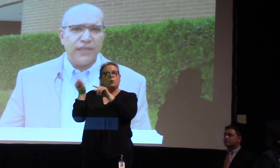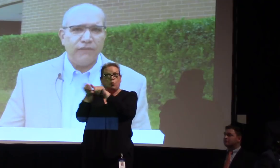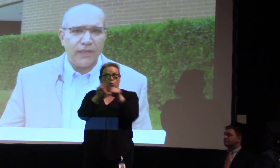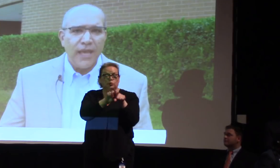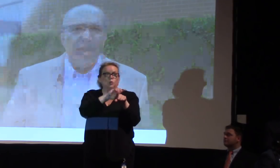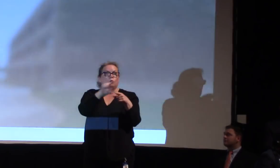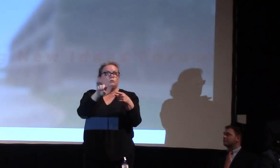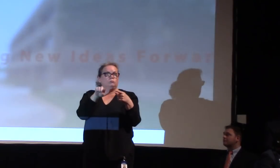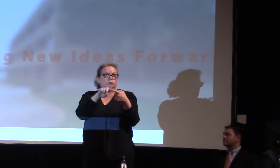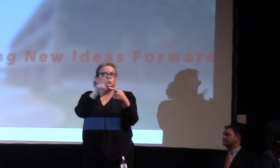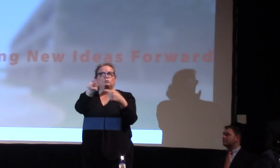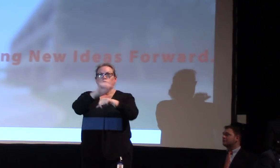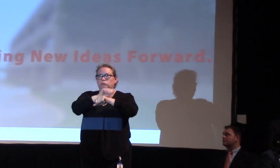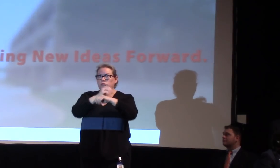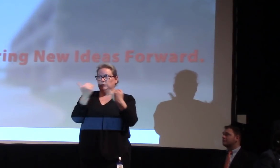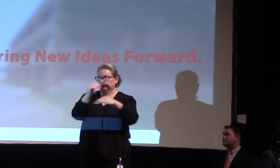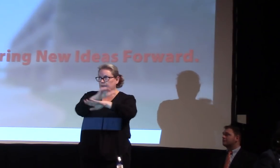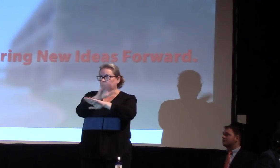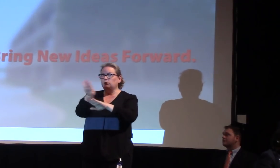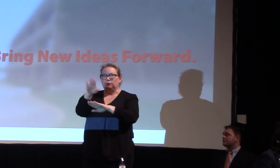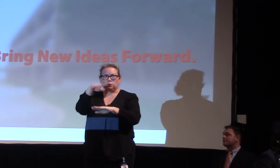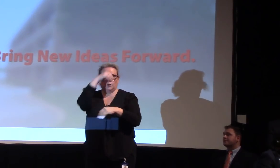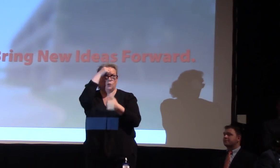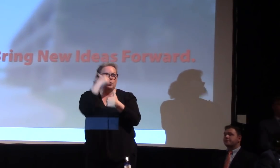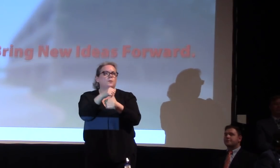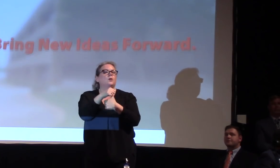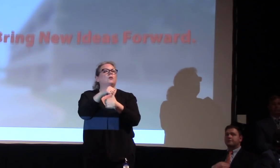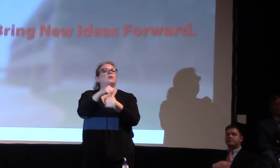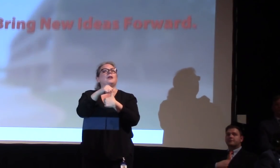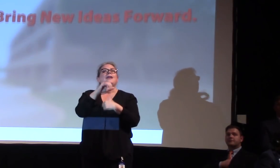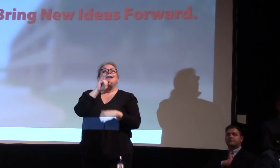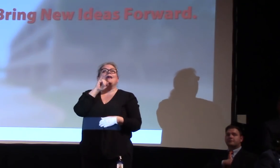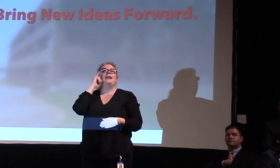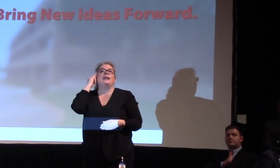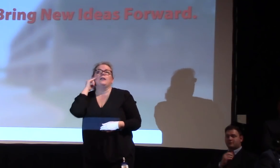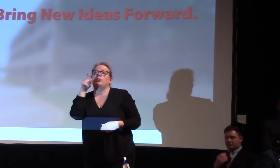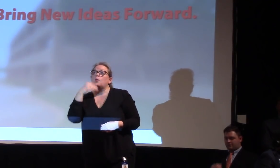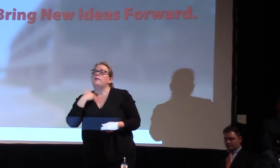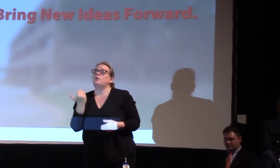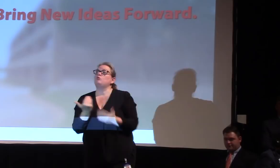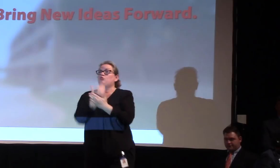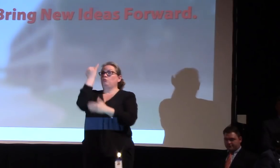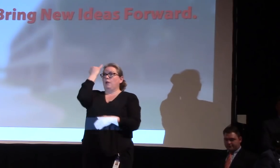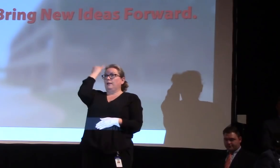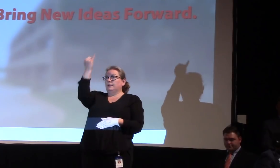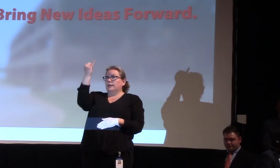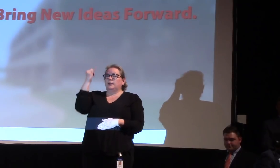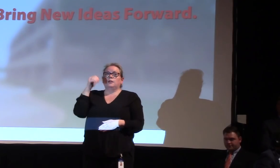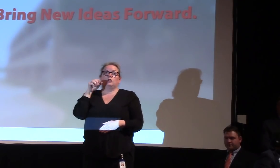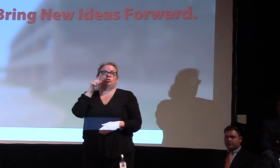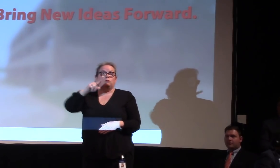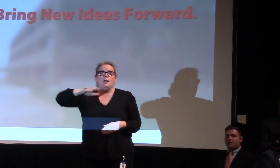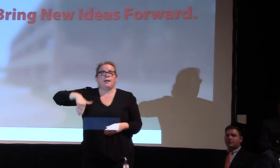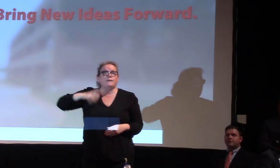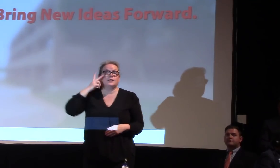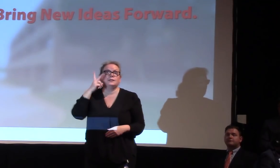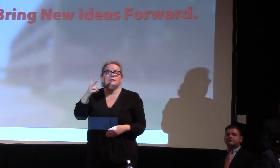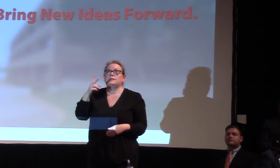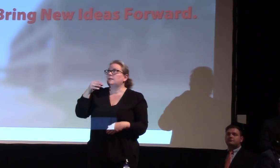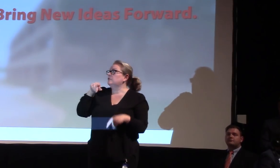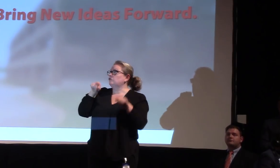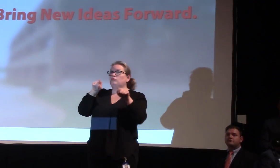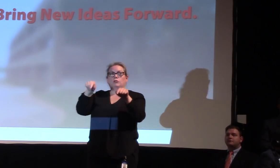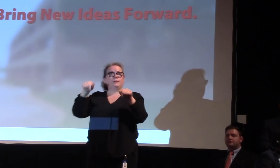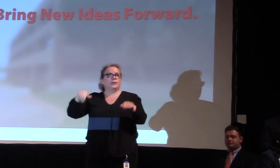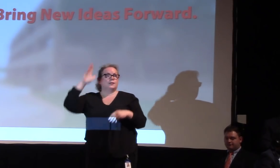work this evening is to make sure if you have a new idea, a fresh idea that you have not seen discussed anywhere in this presentation,